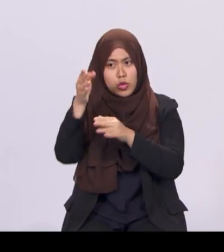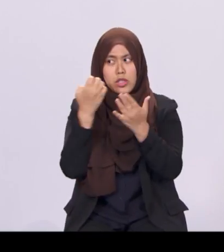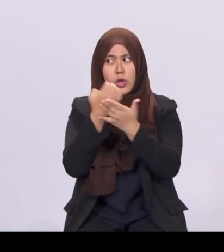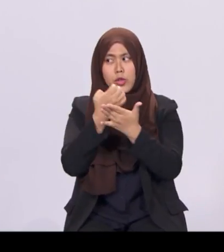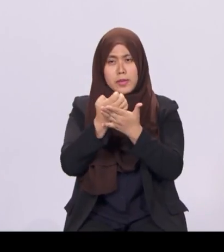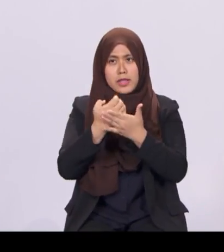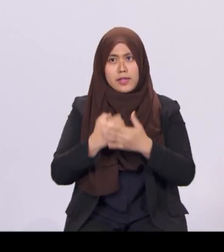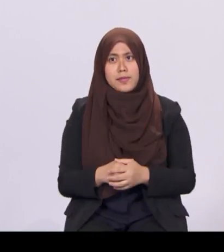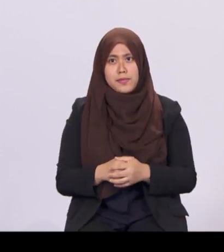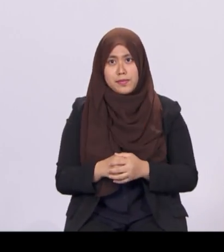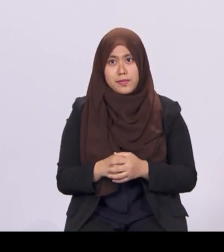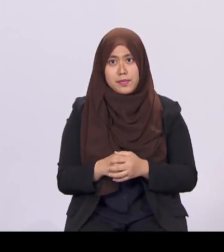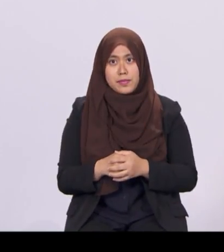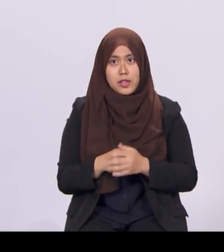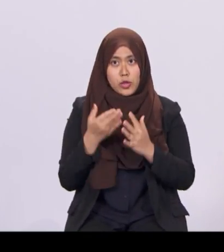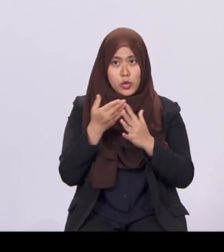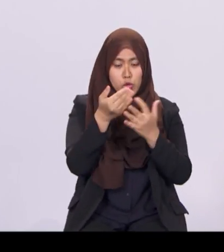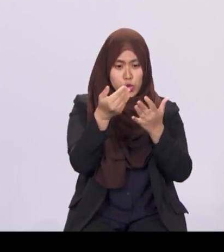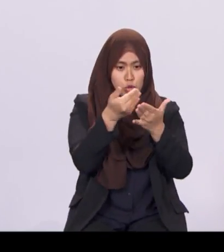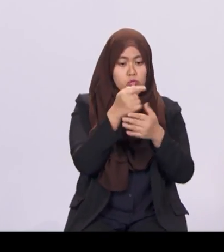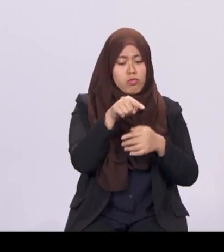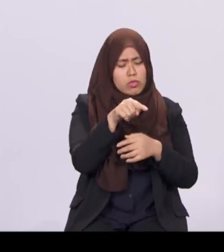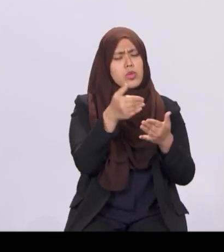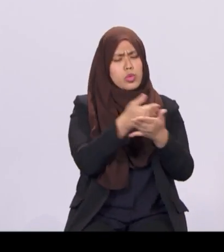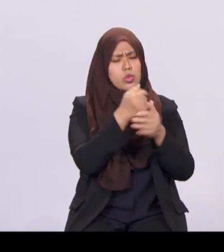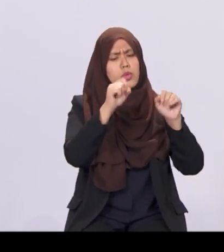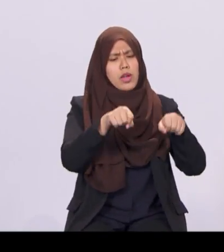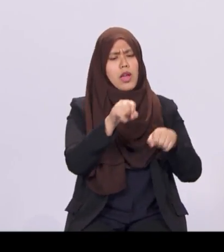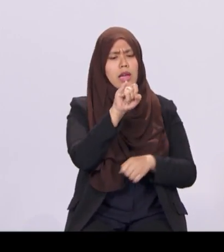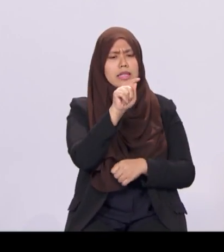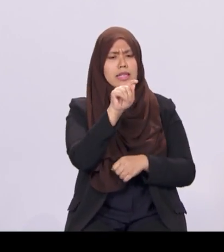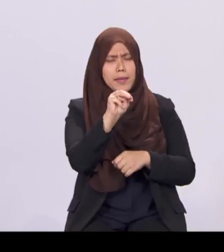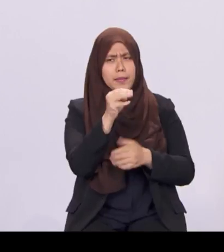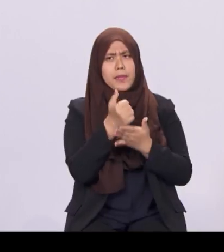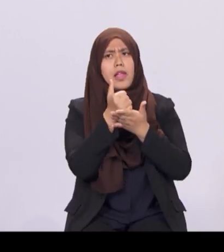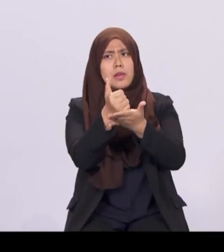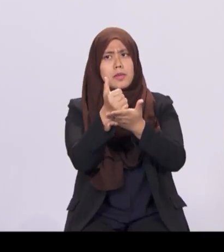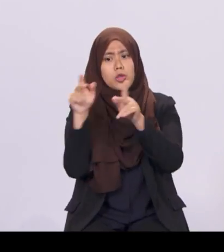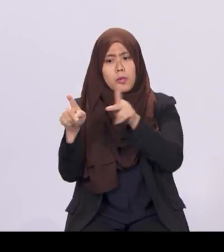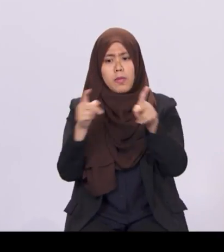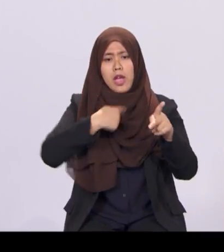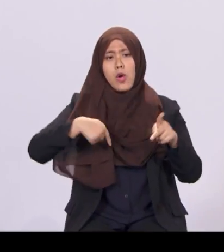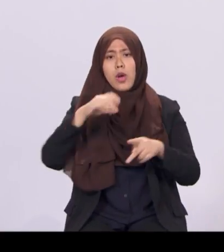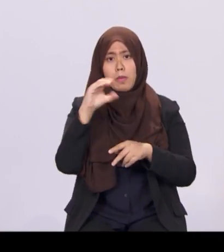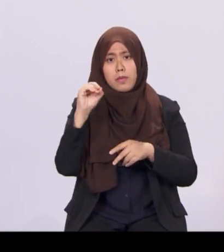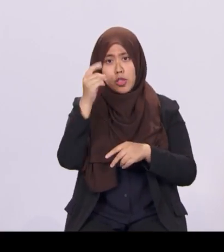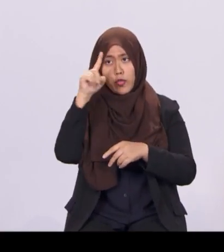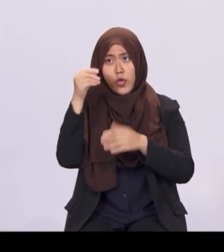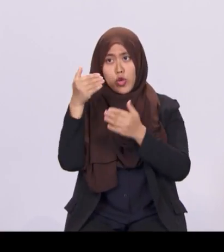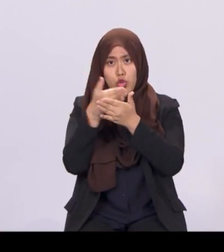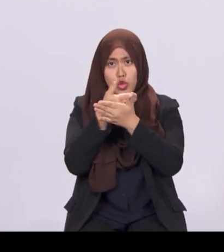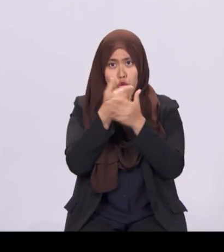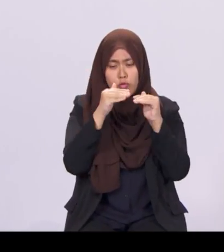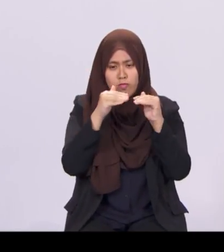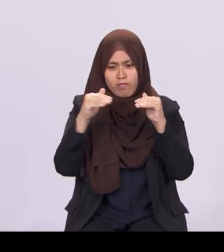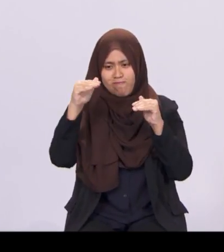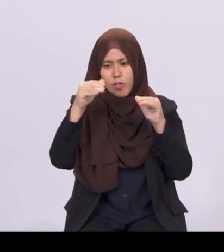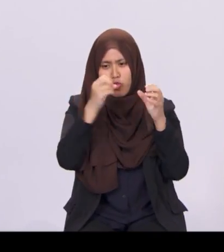Though new, the ITMs are helping to prepare our companies for a new phase of growth. For instance,